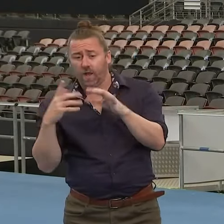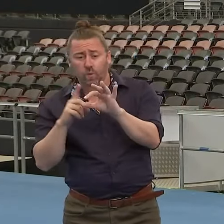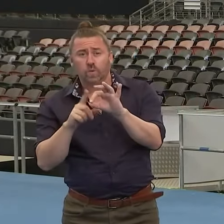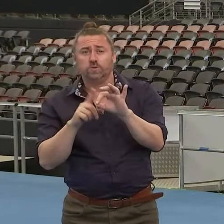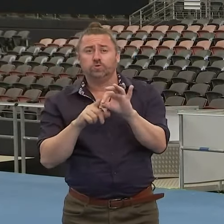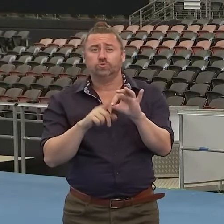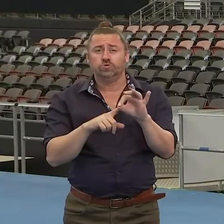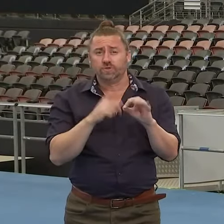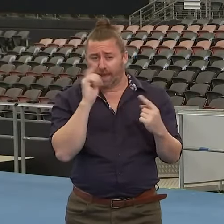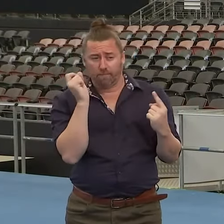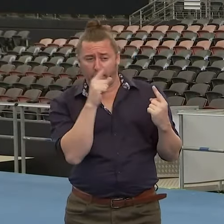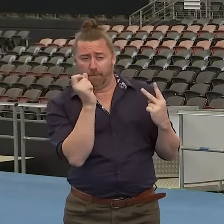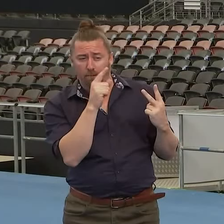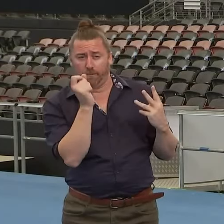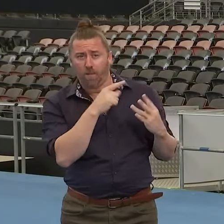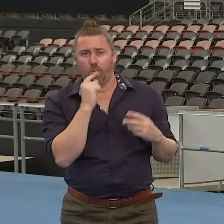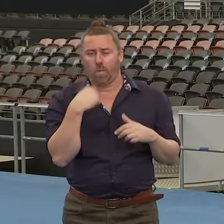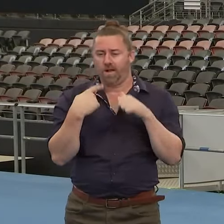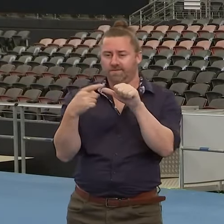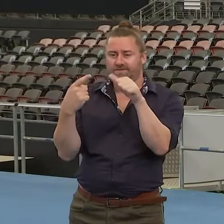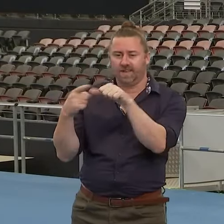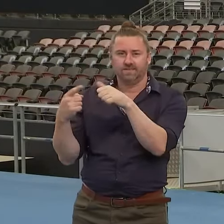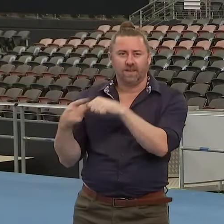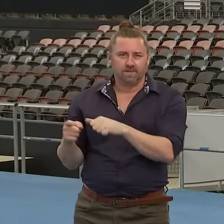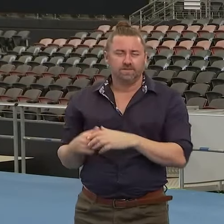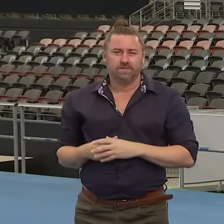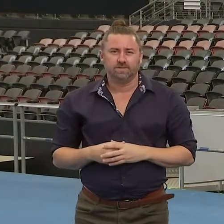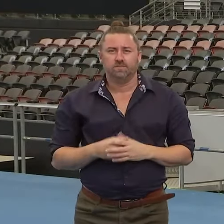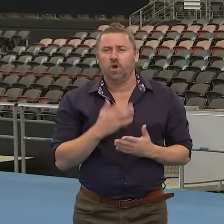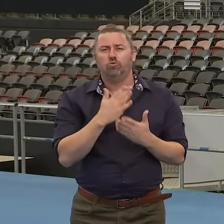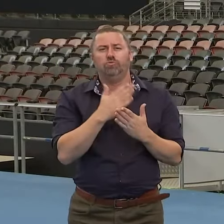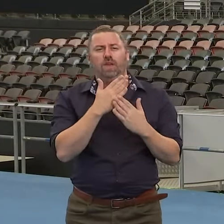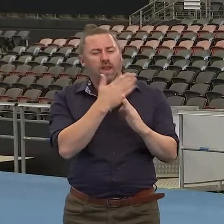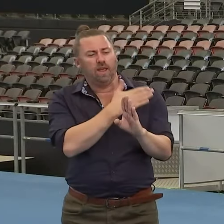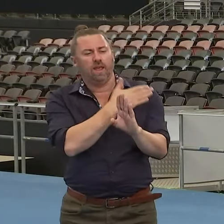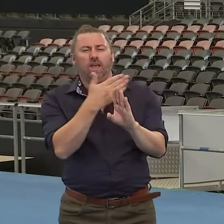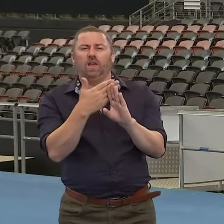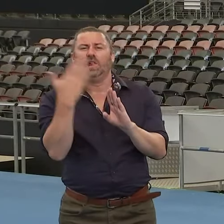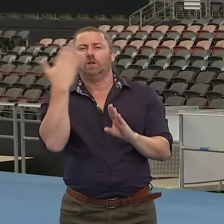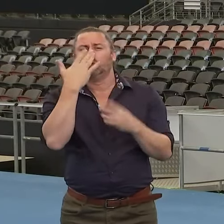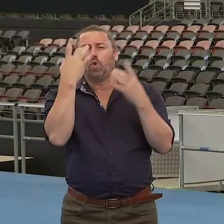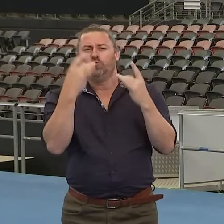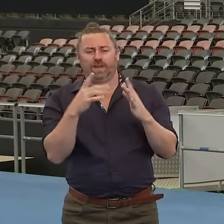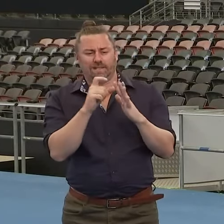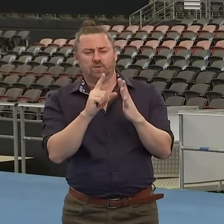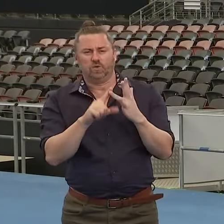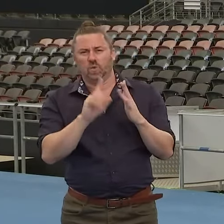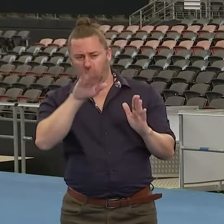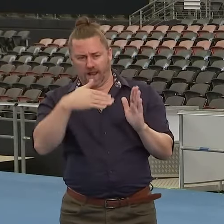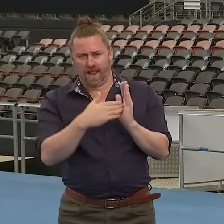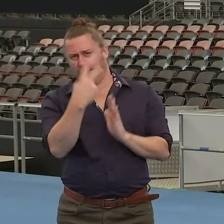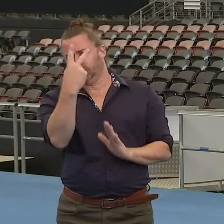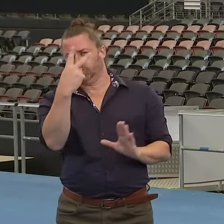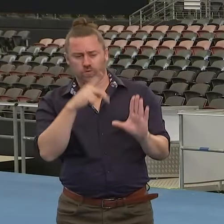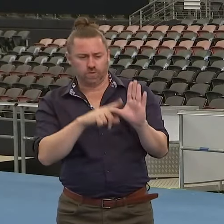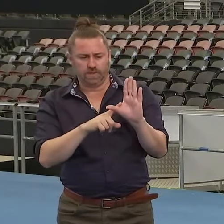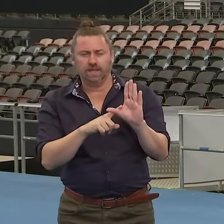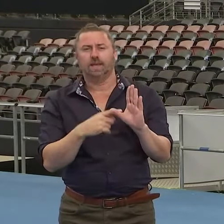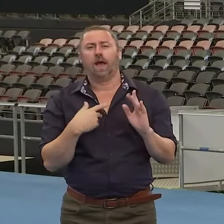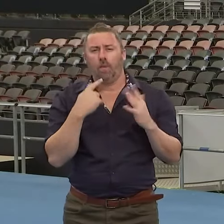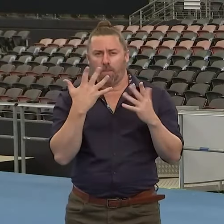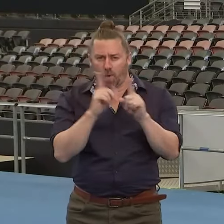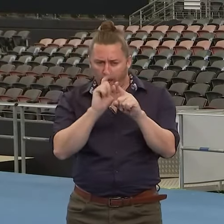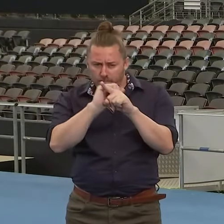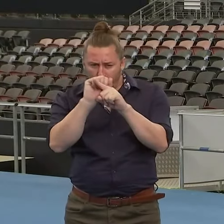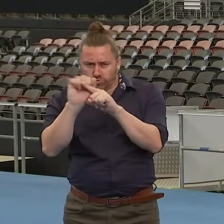have a full week to implement largely what has already been implemented in schools over the last two years. We're refining it and we're